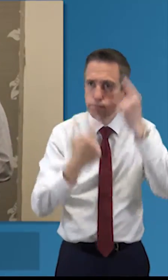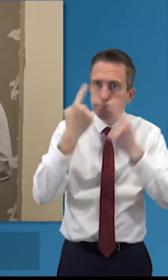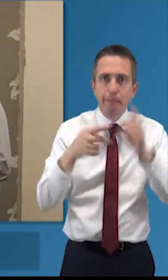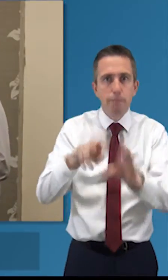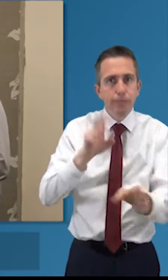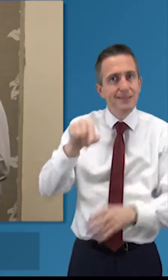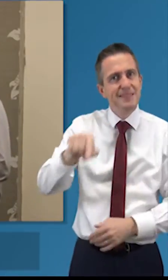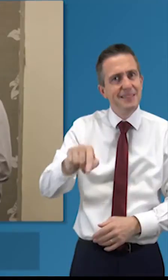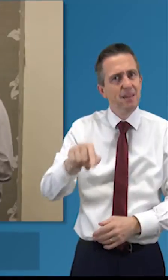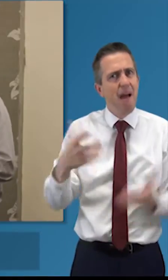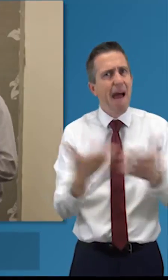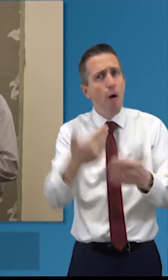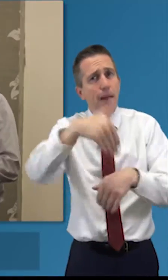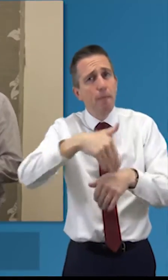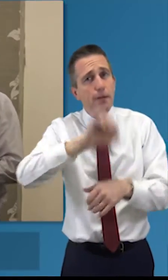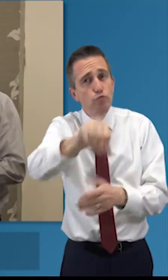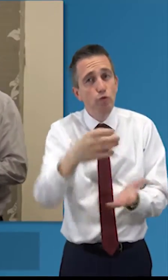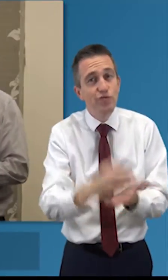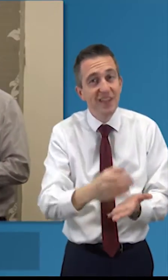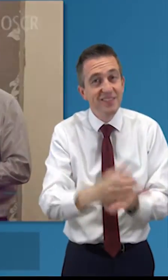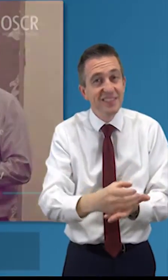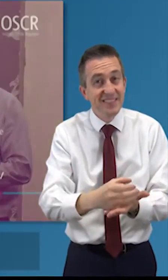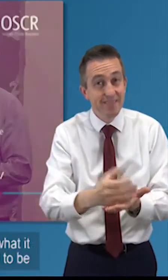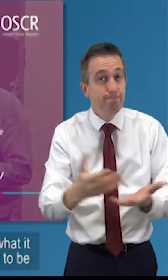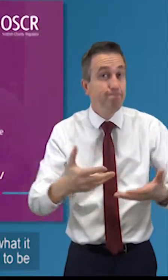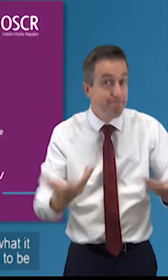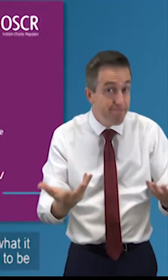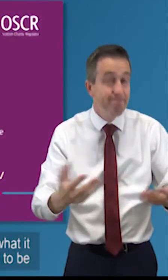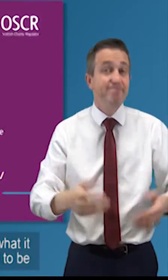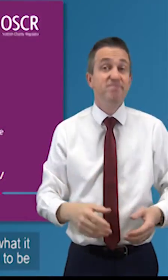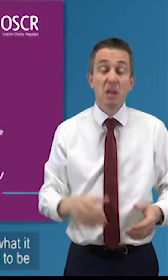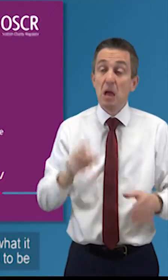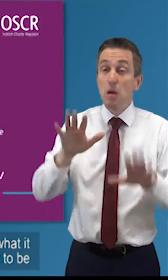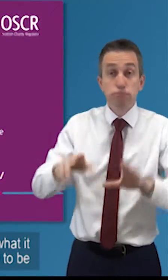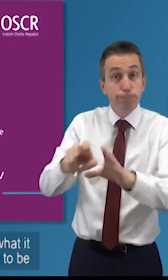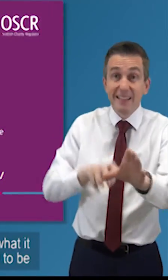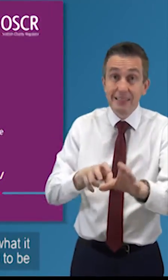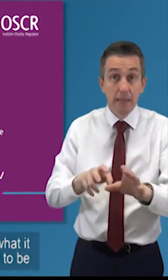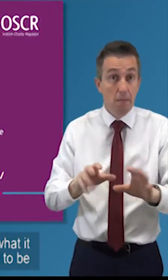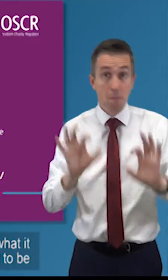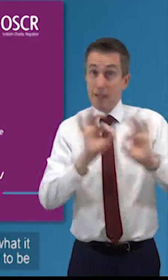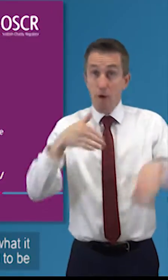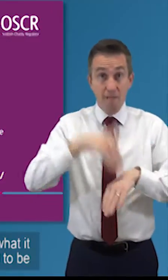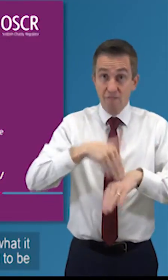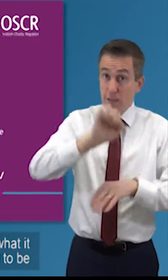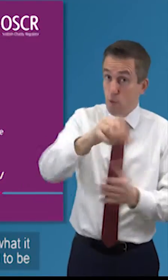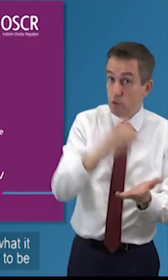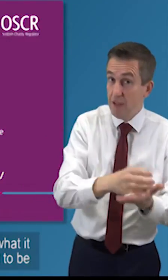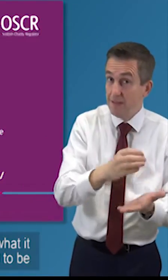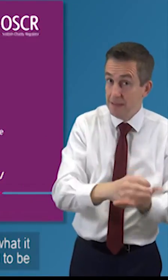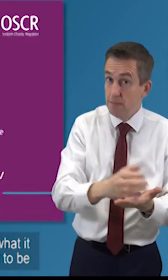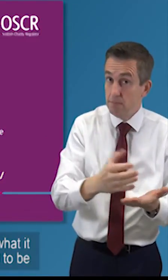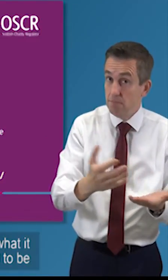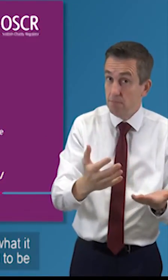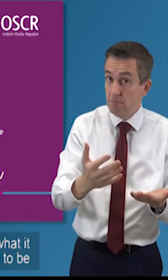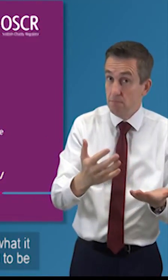what does it mean for your charity it is possible it might mean nothing depending on what it